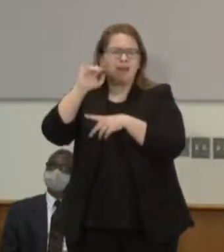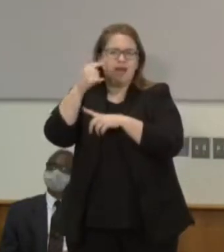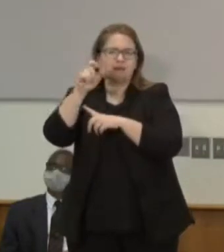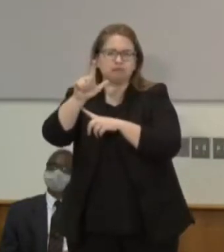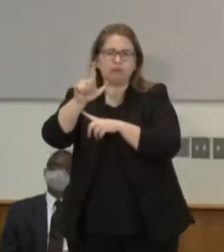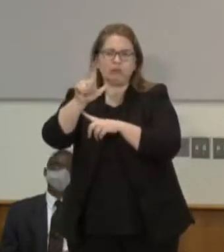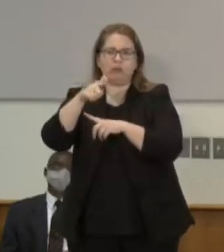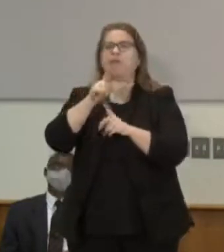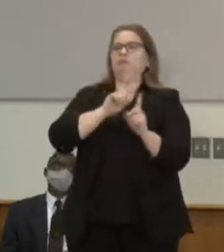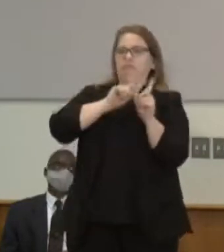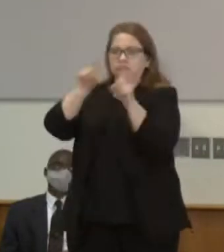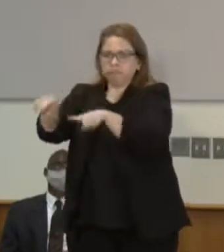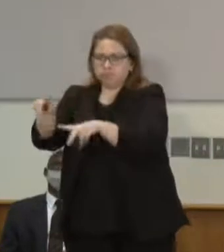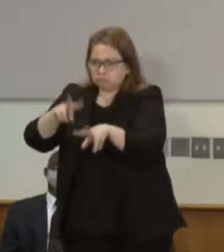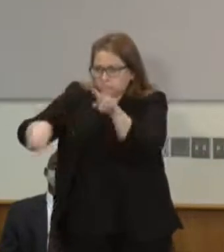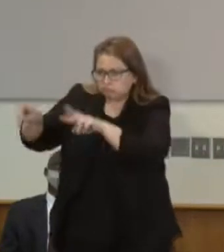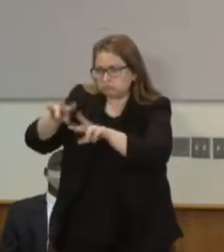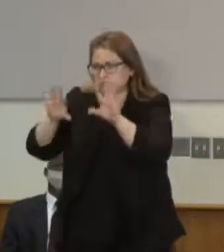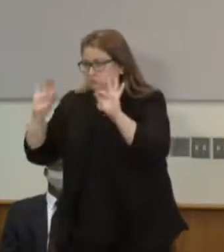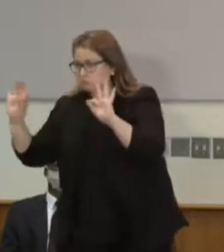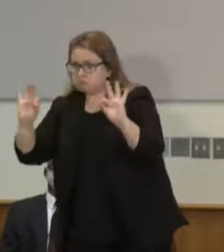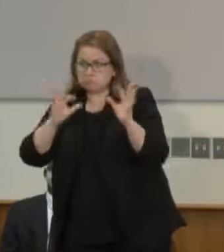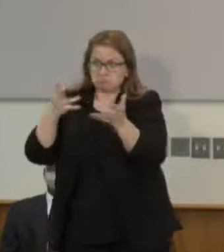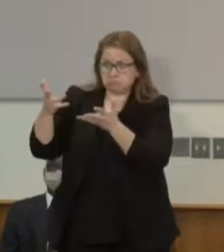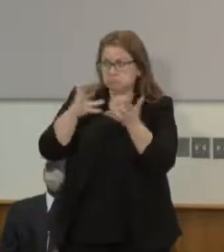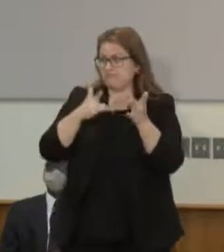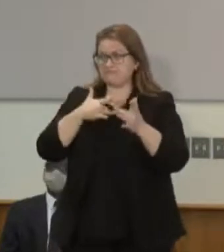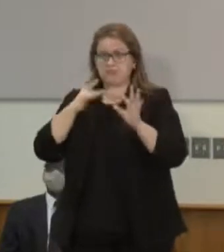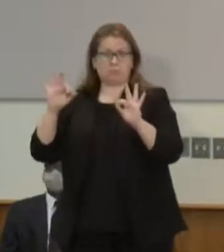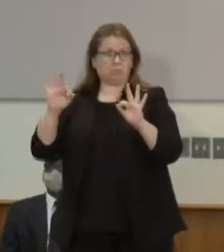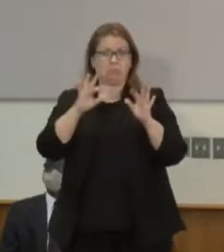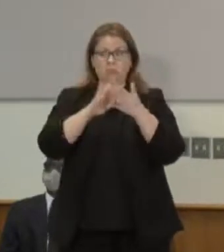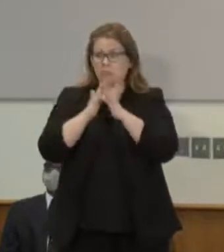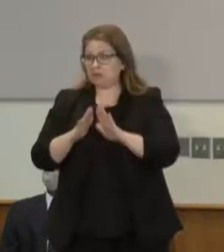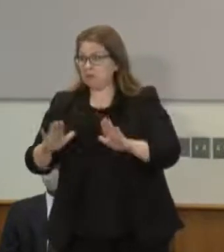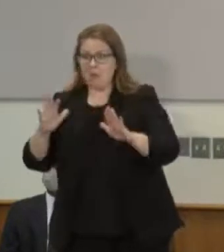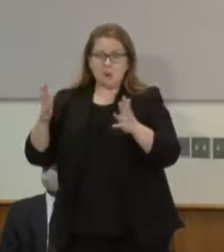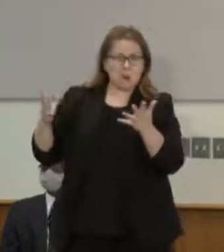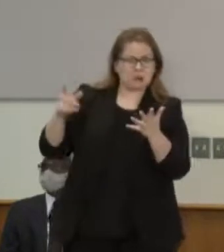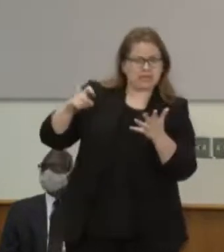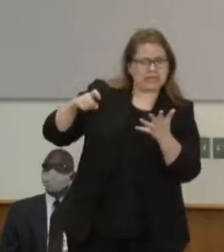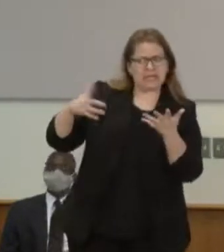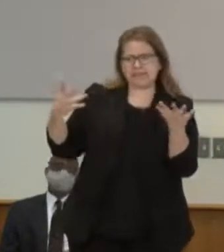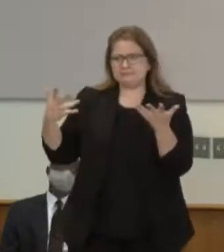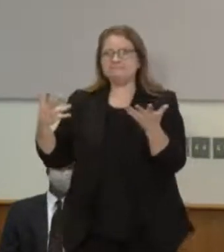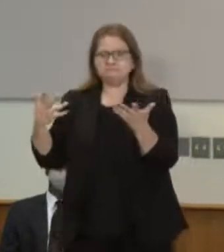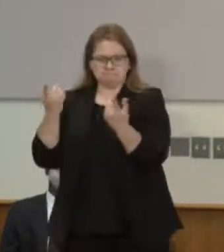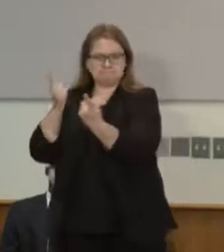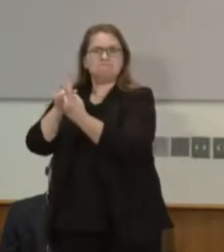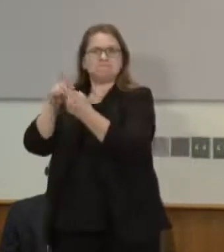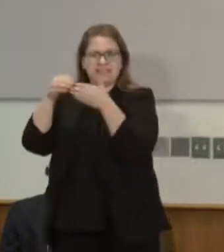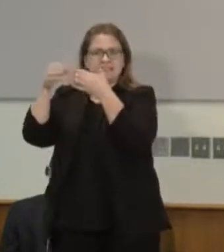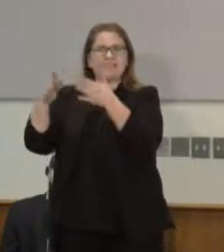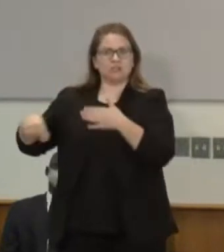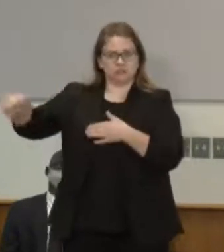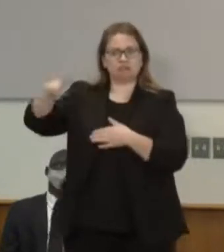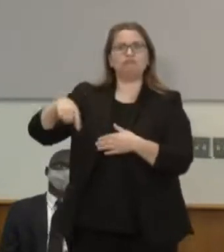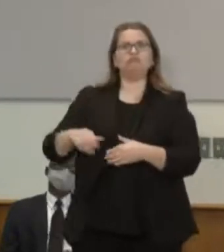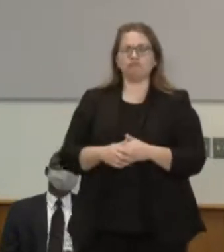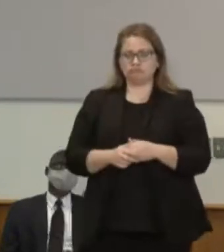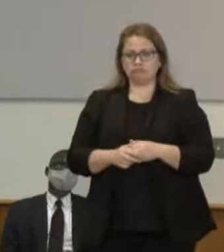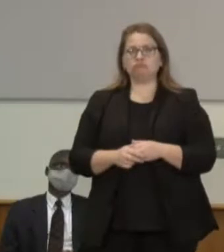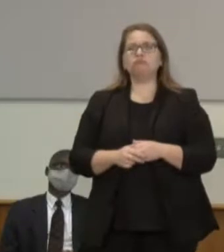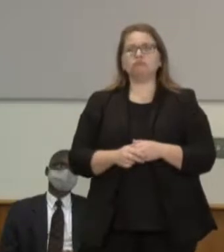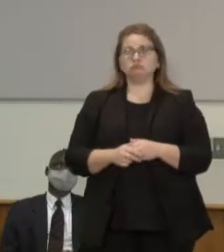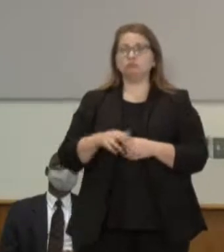with the protest leader as they were having that conversation members of the group threw a rope around the statue and